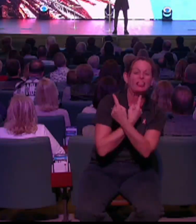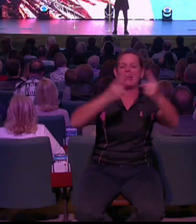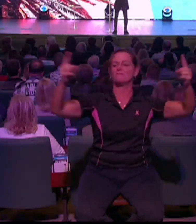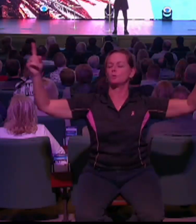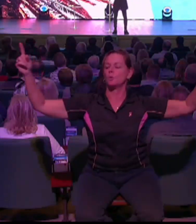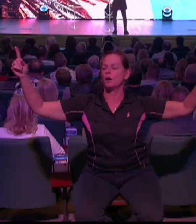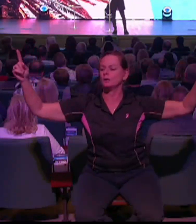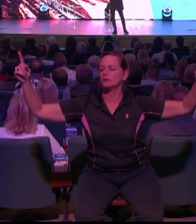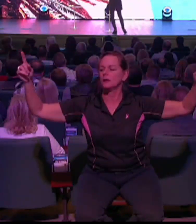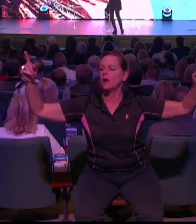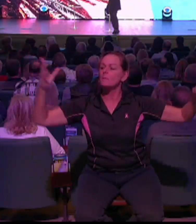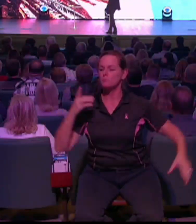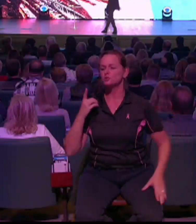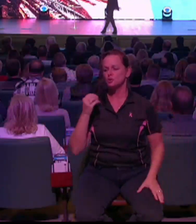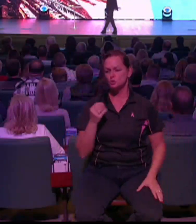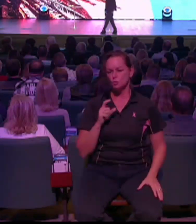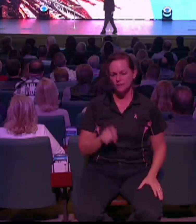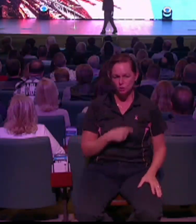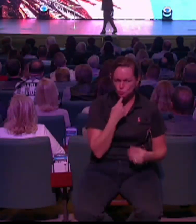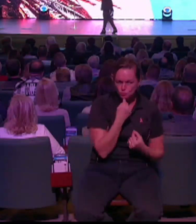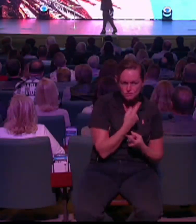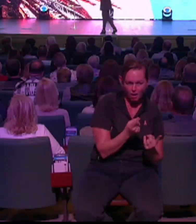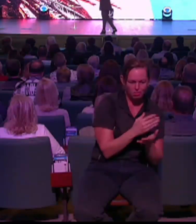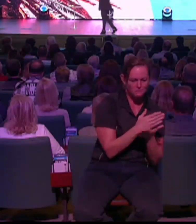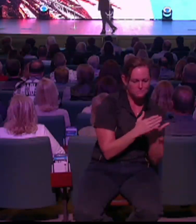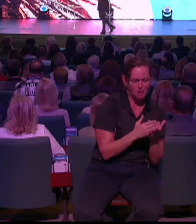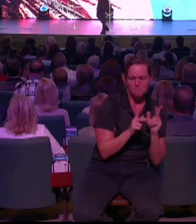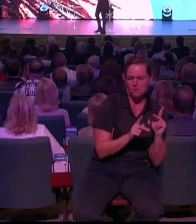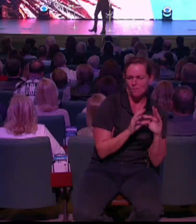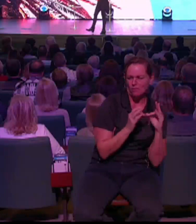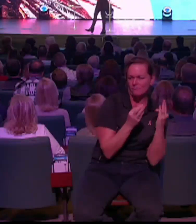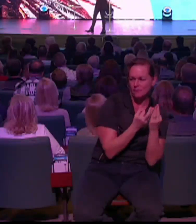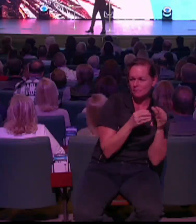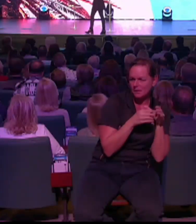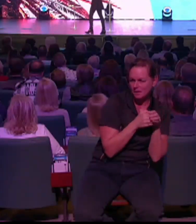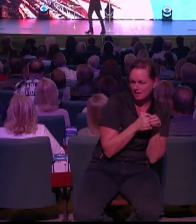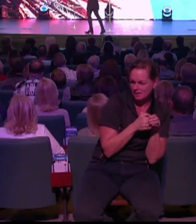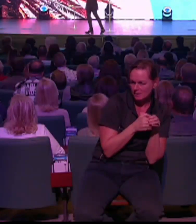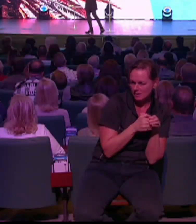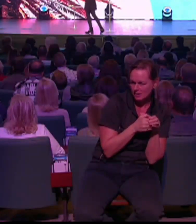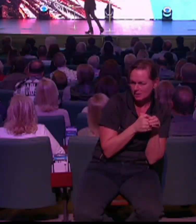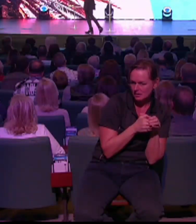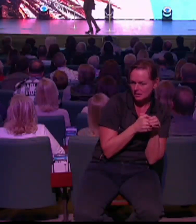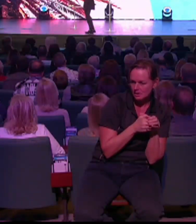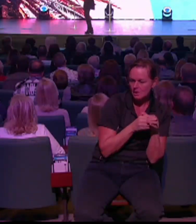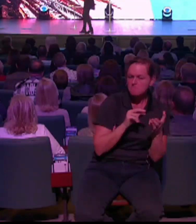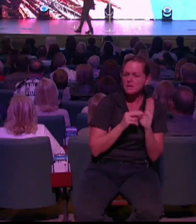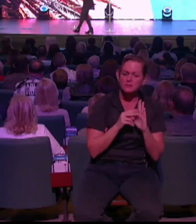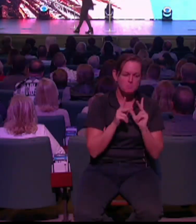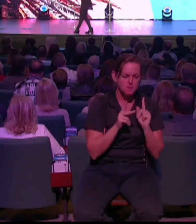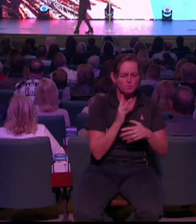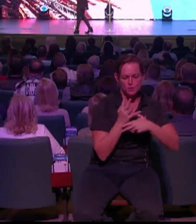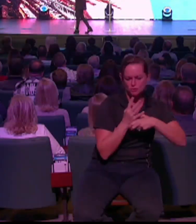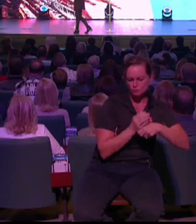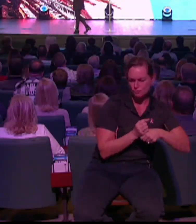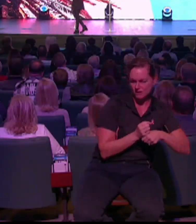Julie was sharing how she was talking about being fully invested. Fully invested means you have hard